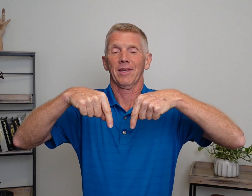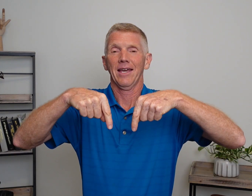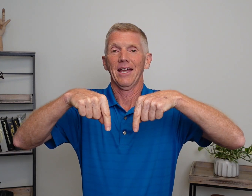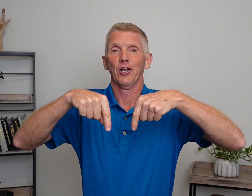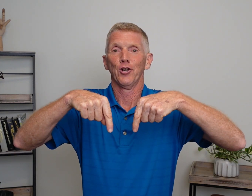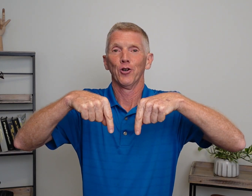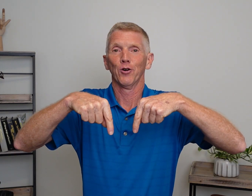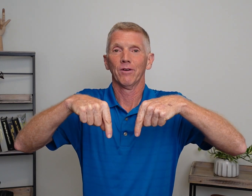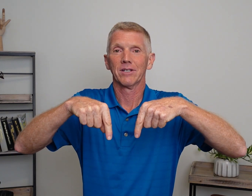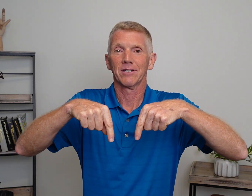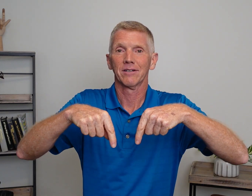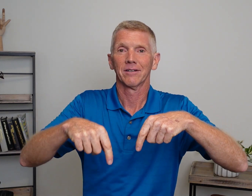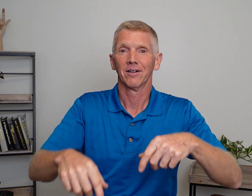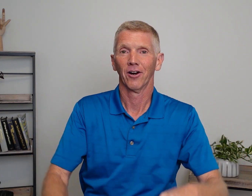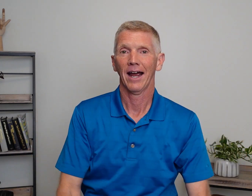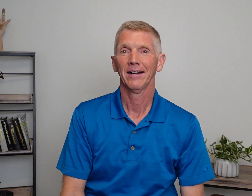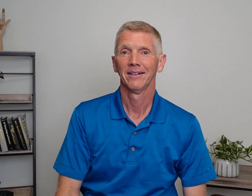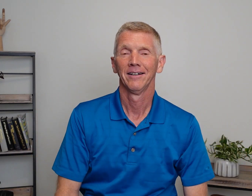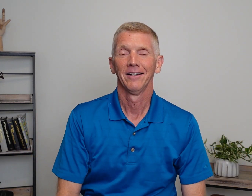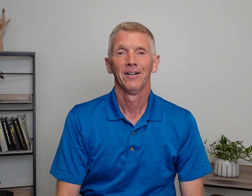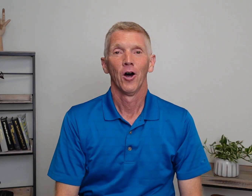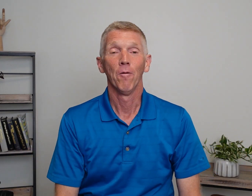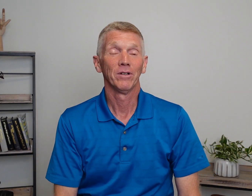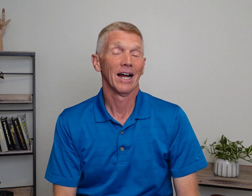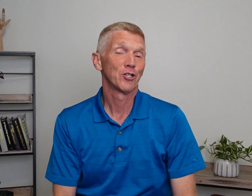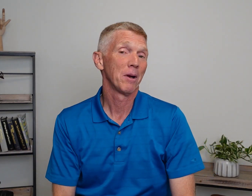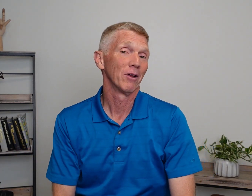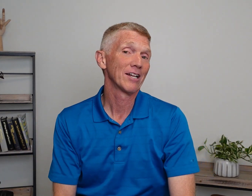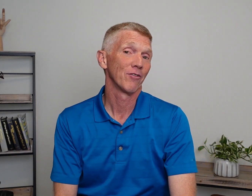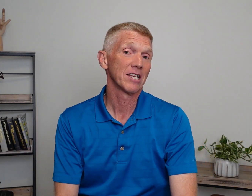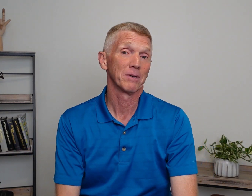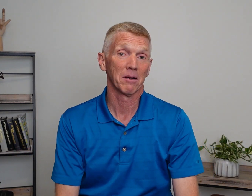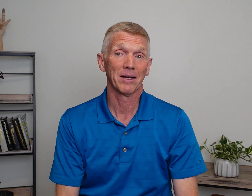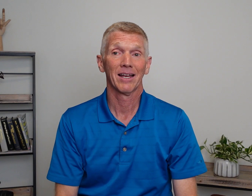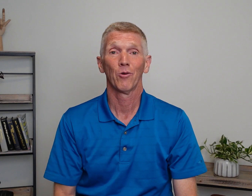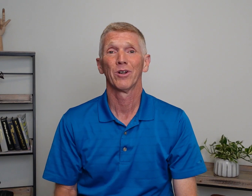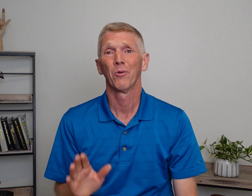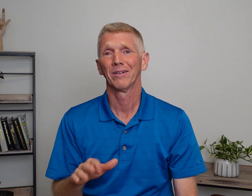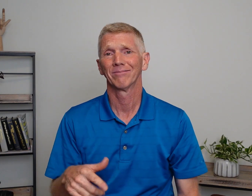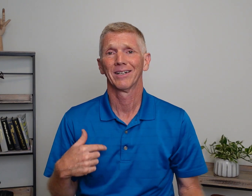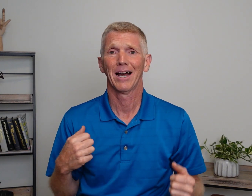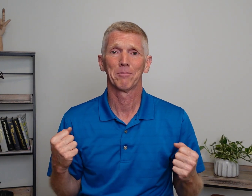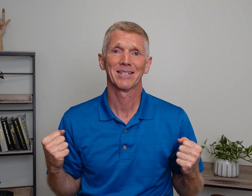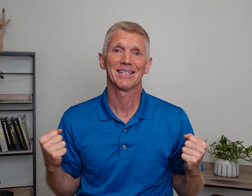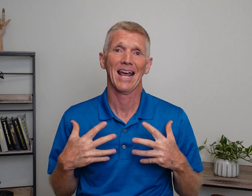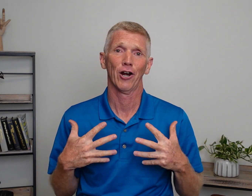And nervous. Alright? Hopefully not too many will answer this, but some might say, oh, you know what? I'm scared.